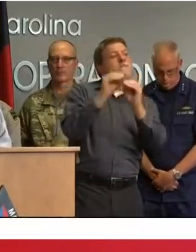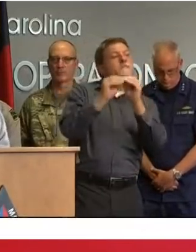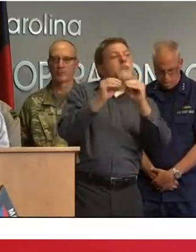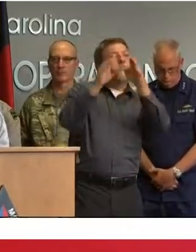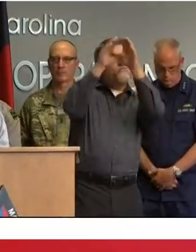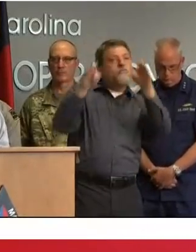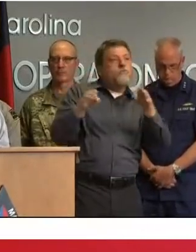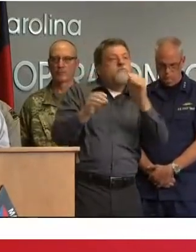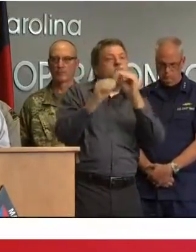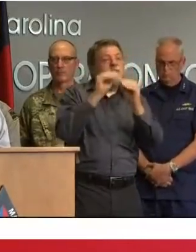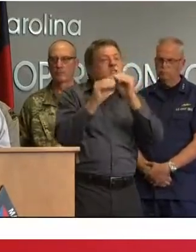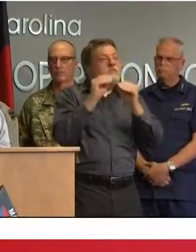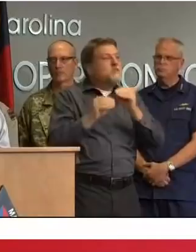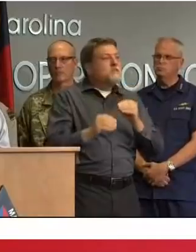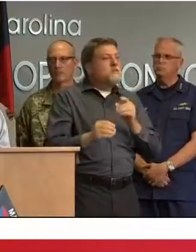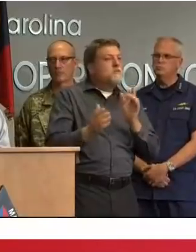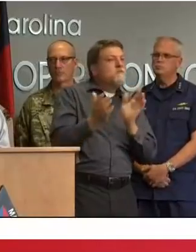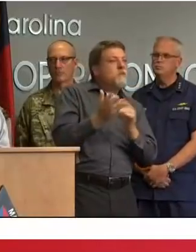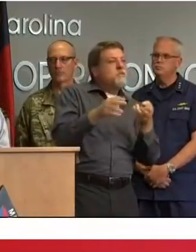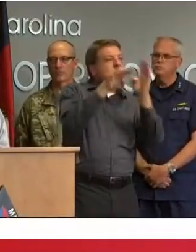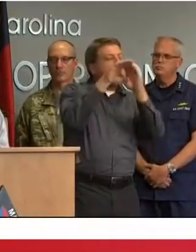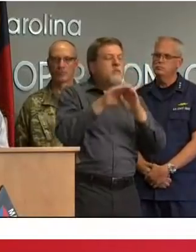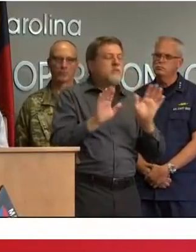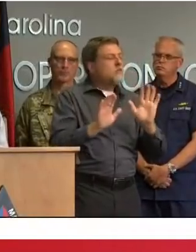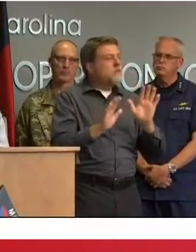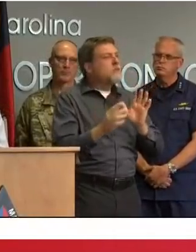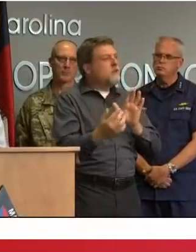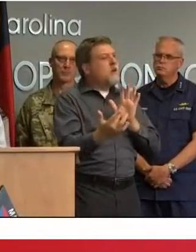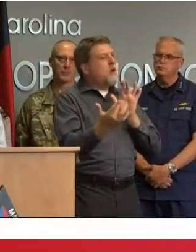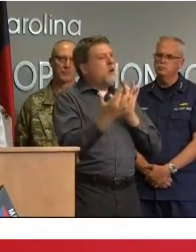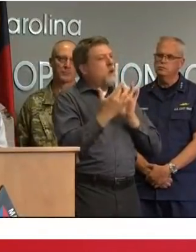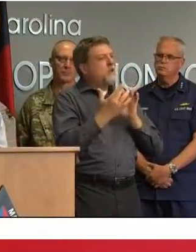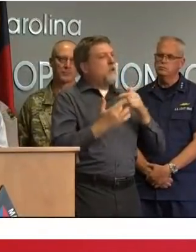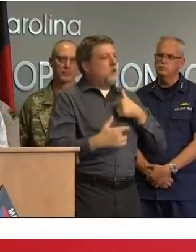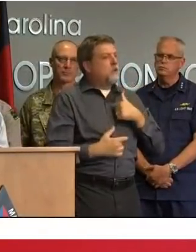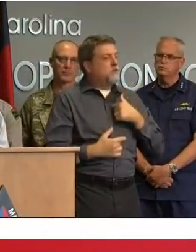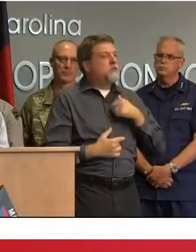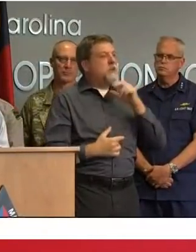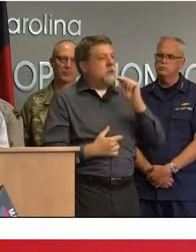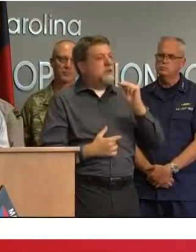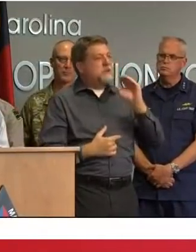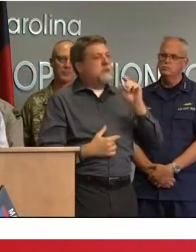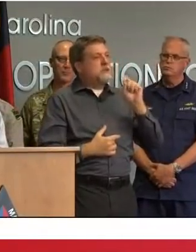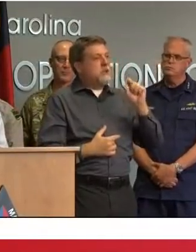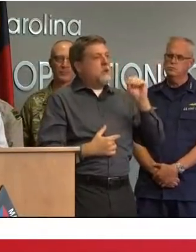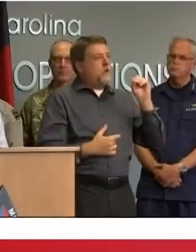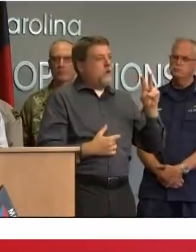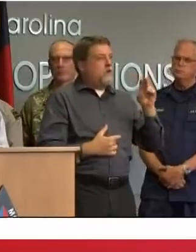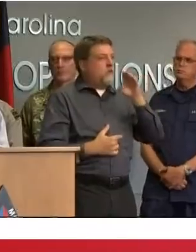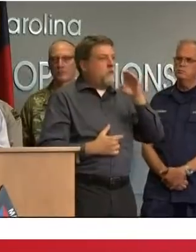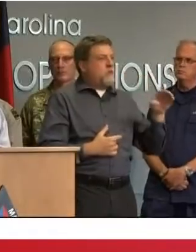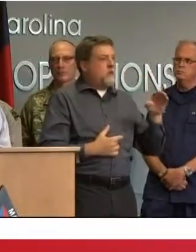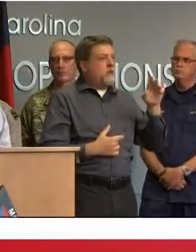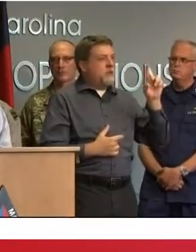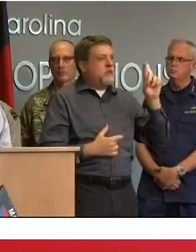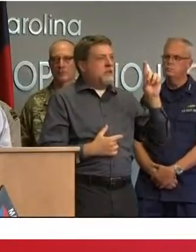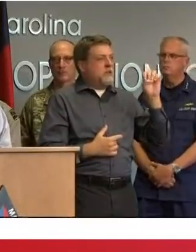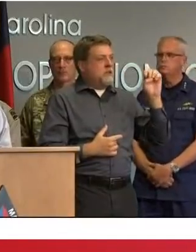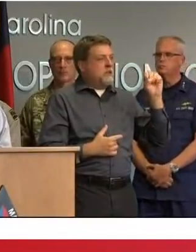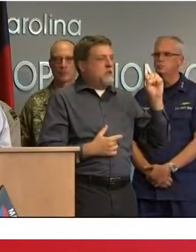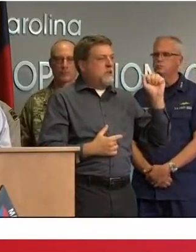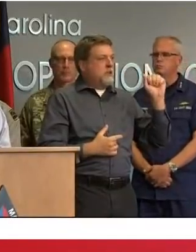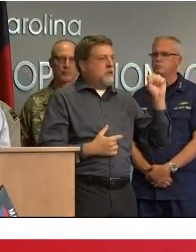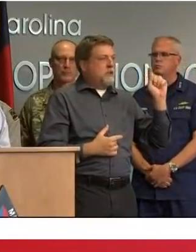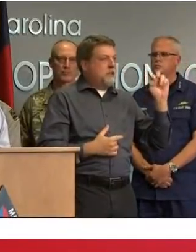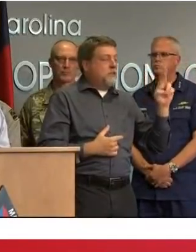ncdoj.gov backslash disaster if you don't and have a telephone line you can call us toll free at 877